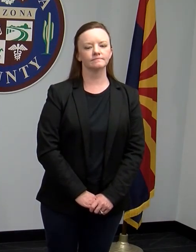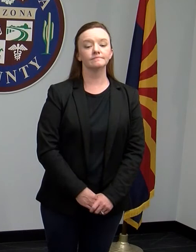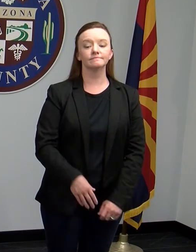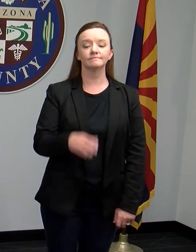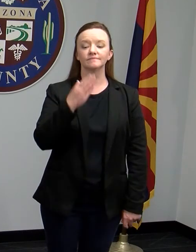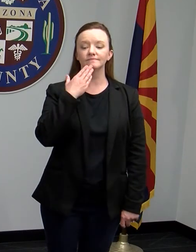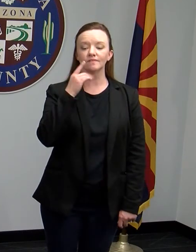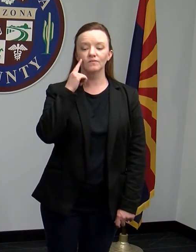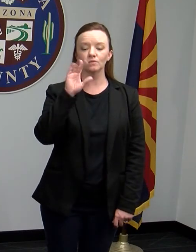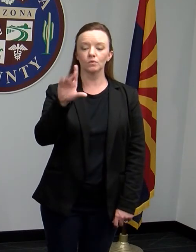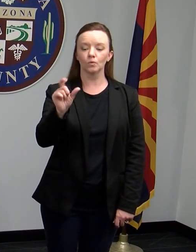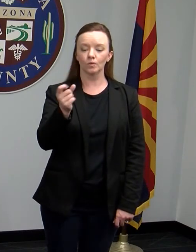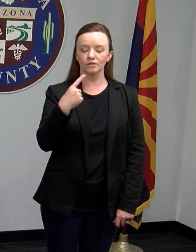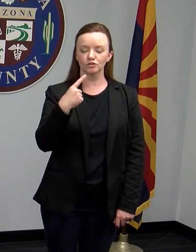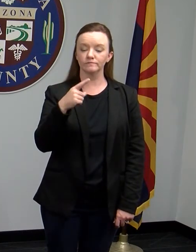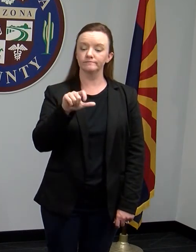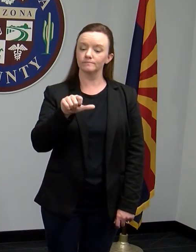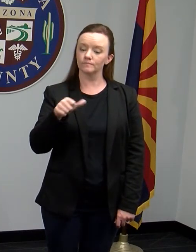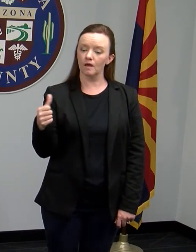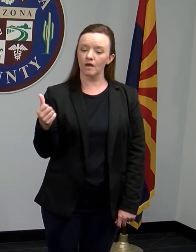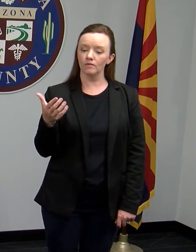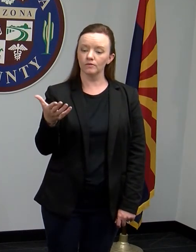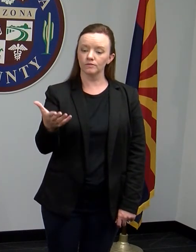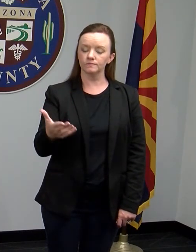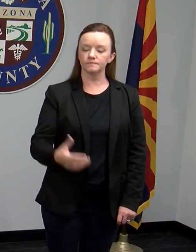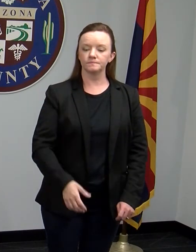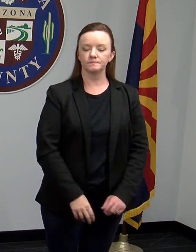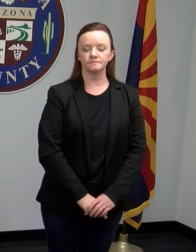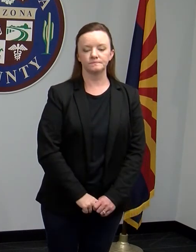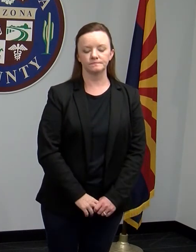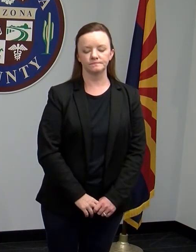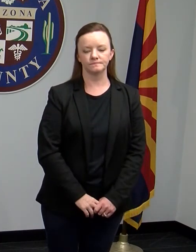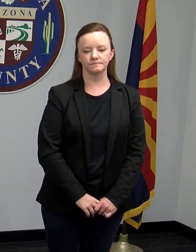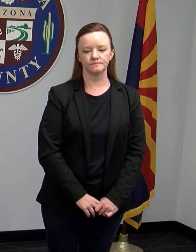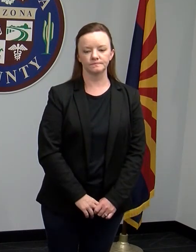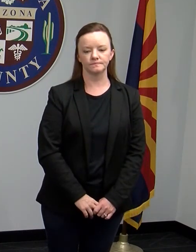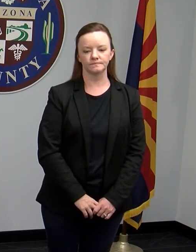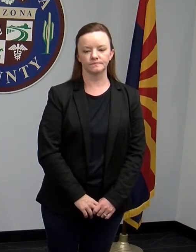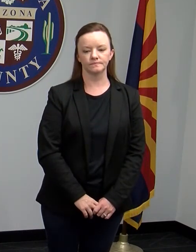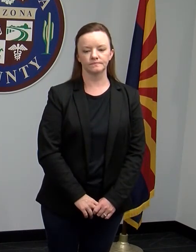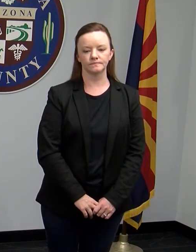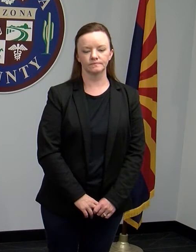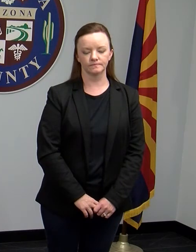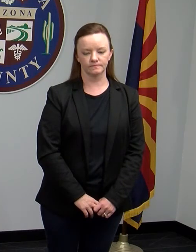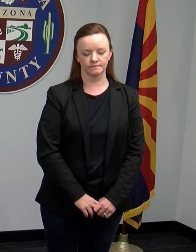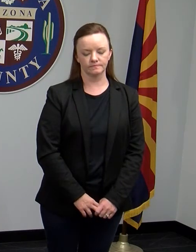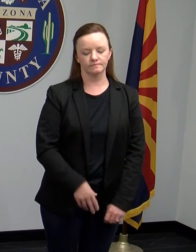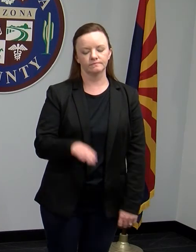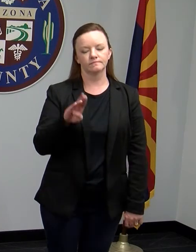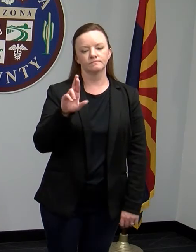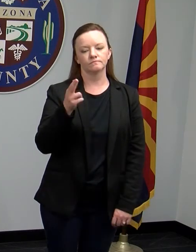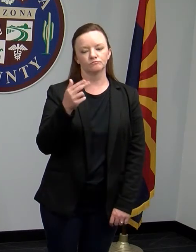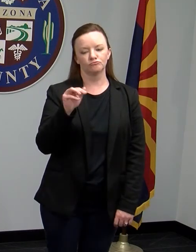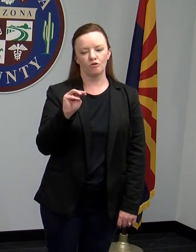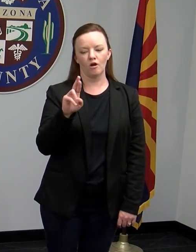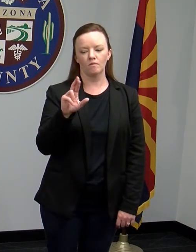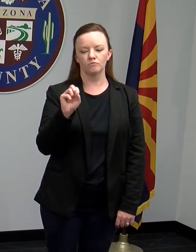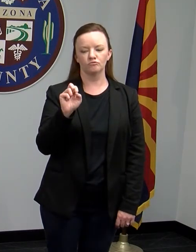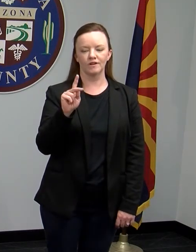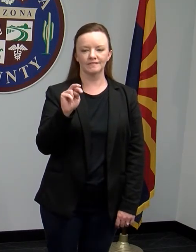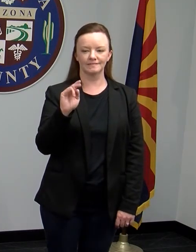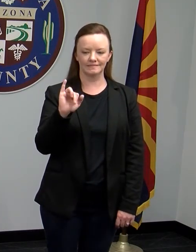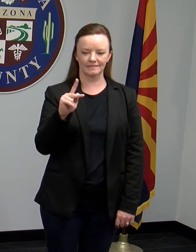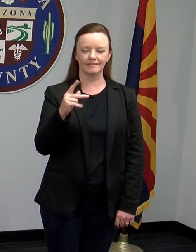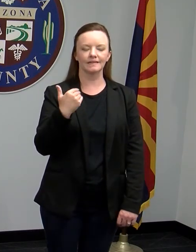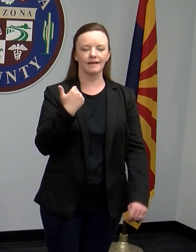Tom, thank you for the question. Chad, do we have another reporter with a question? We do. Brian Resnick has a follow-up question. Grant,